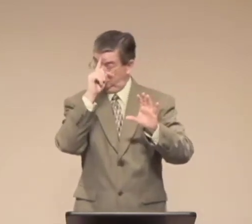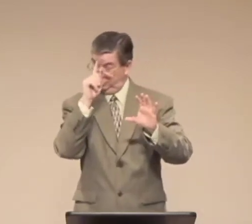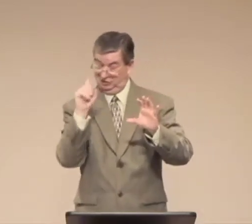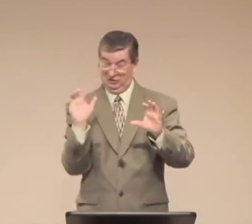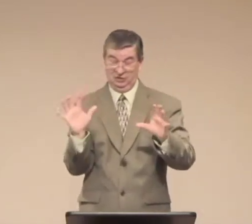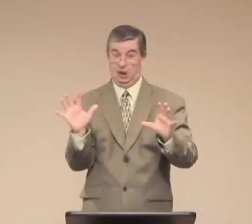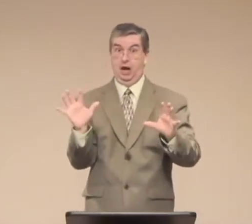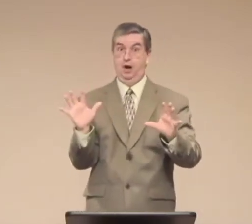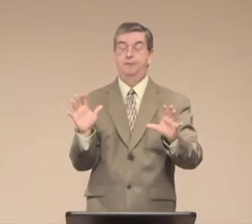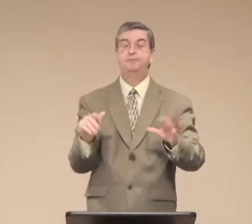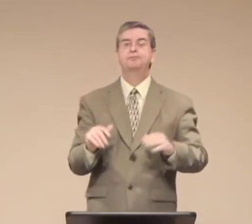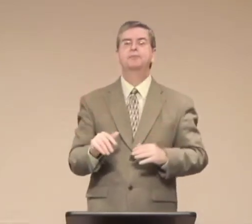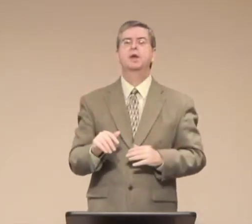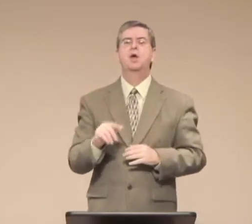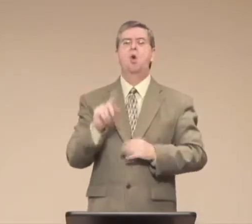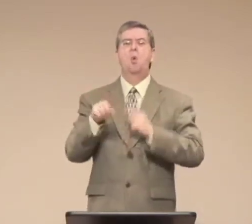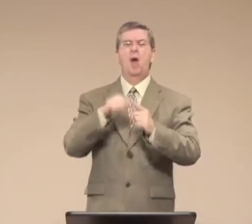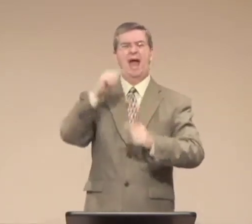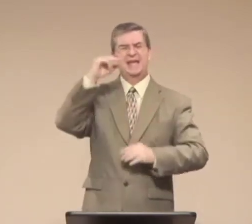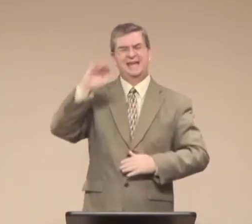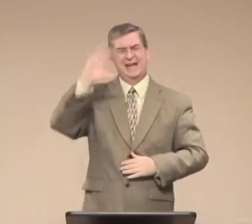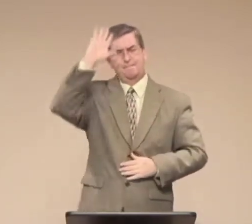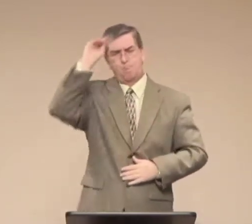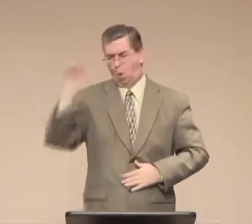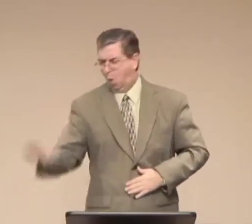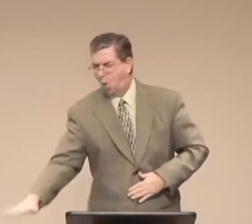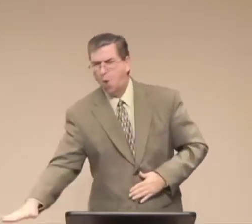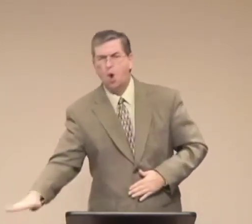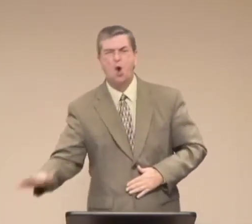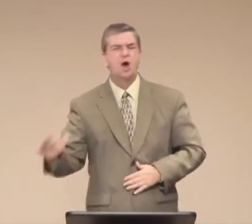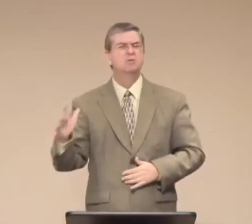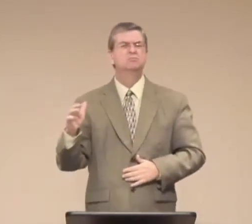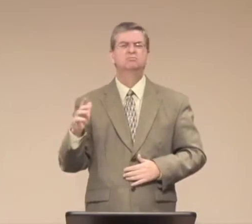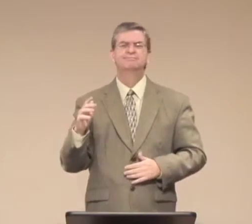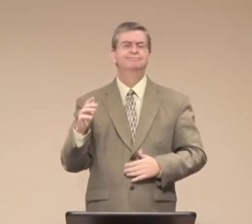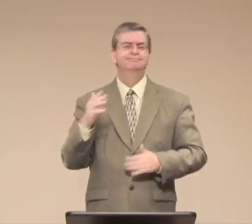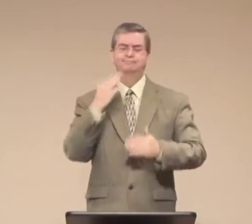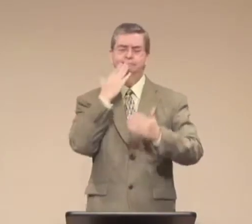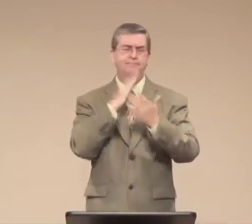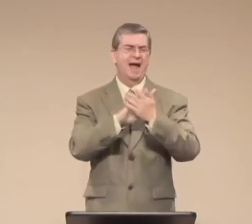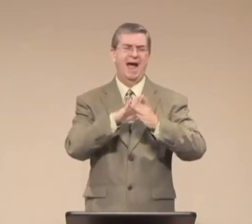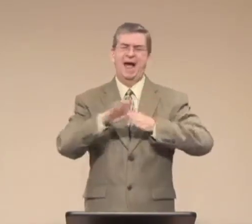But let me tell you this story for just a moment. Bear with me. When I was just a little boy,